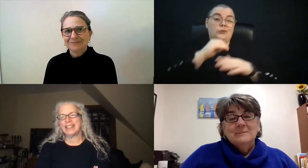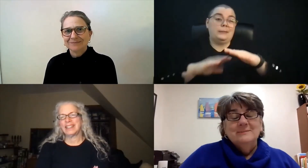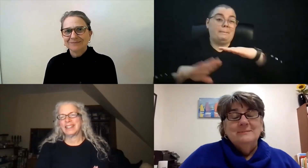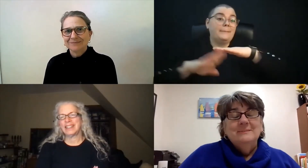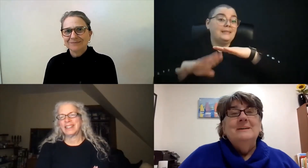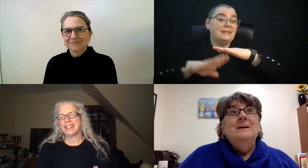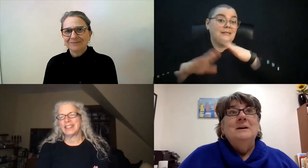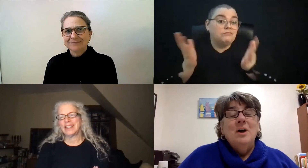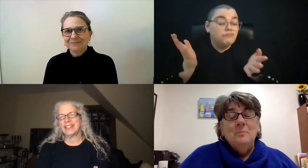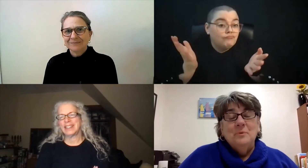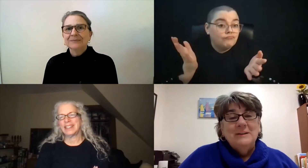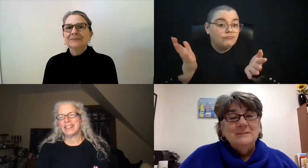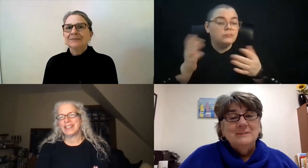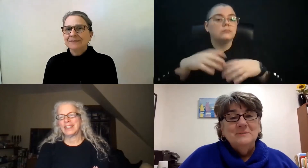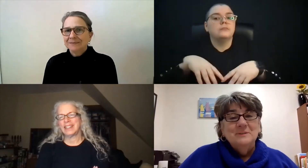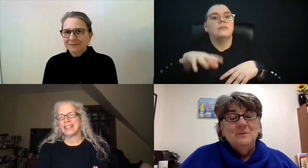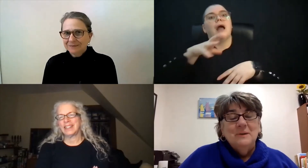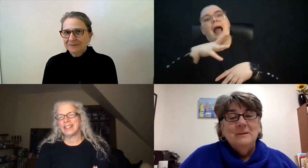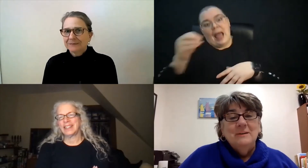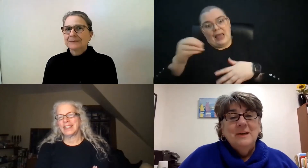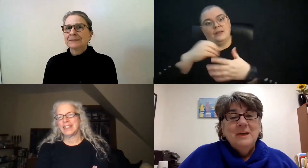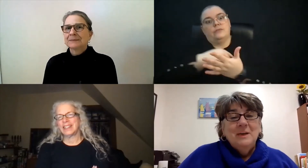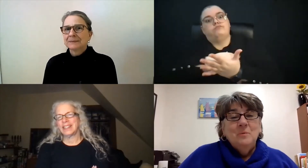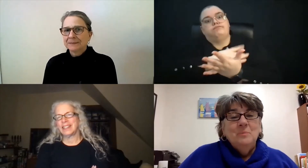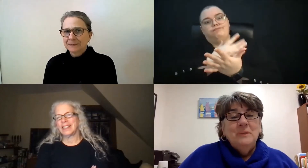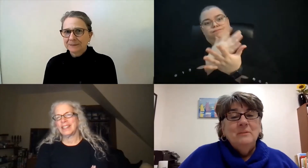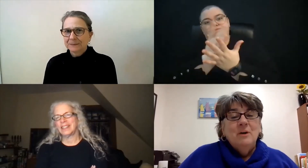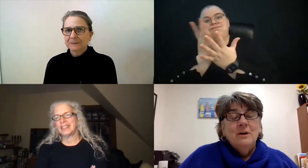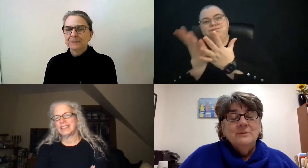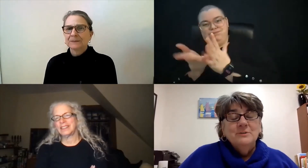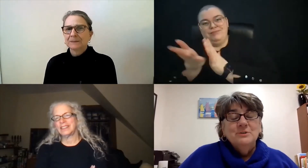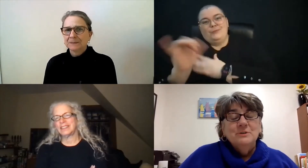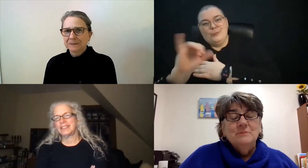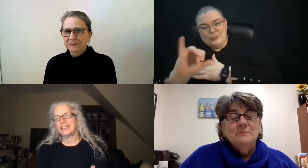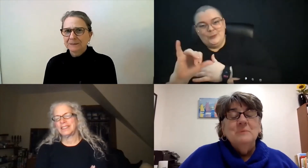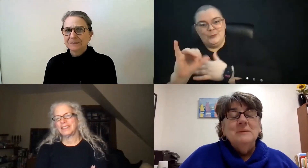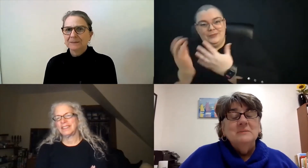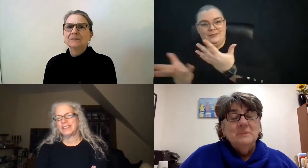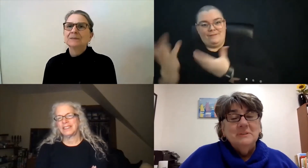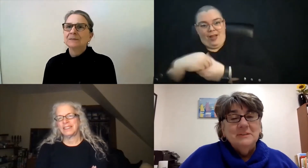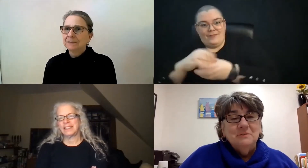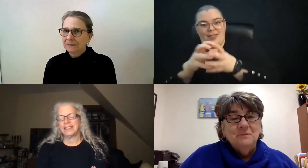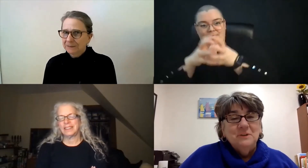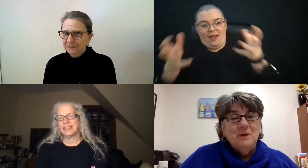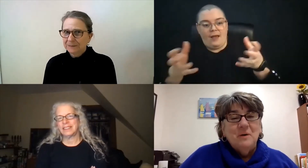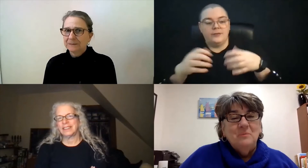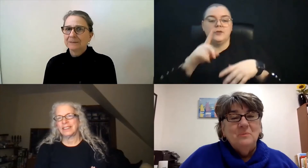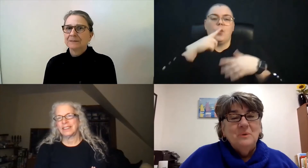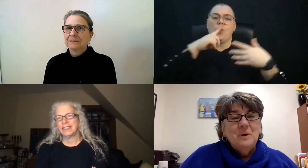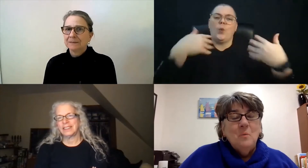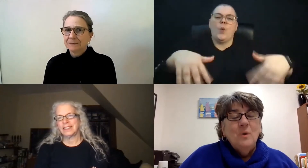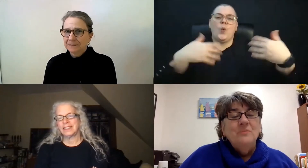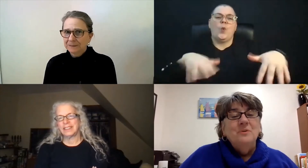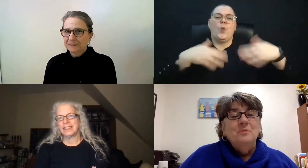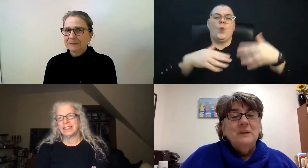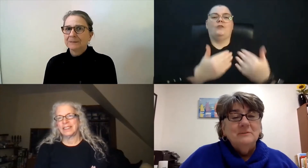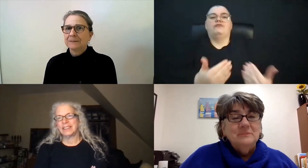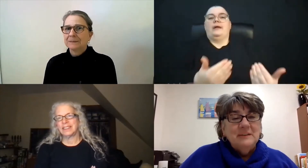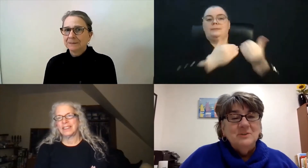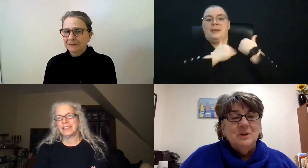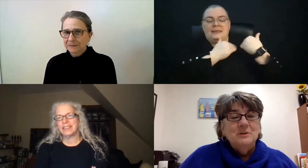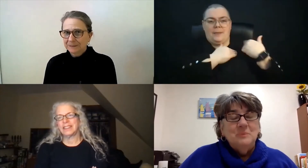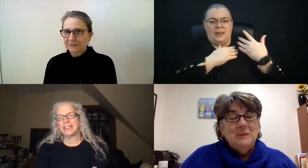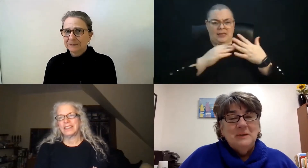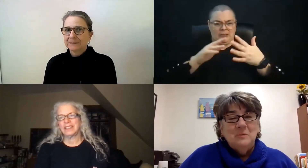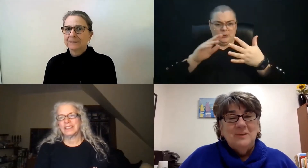as comprehensive. So it will be a large responsibility to figure out what the critical